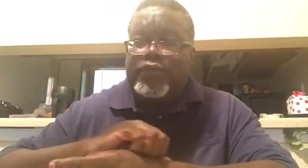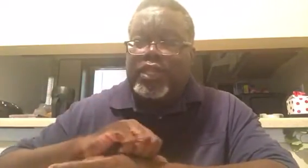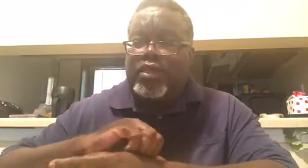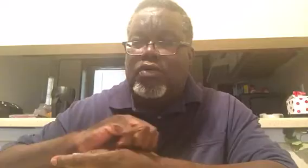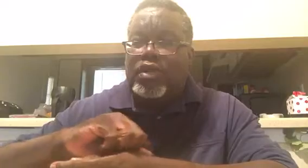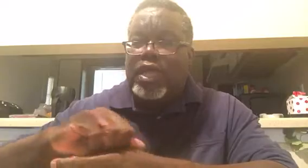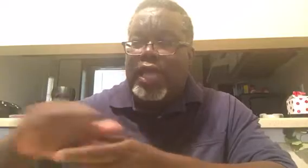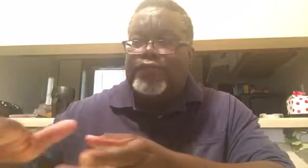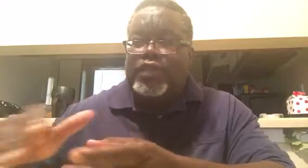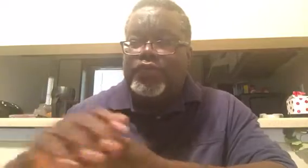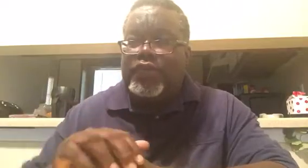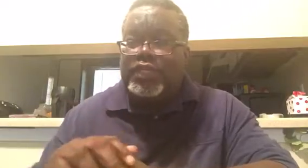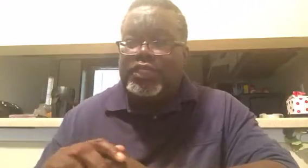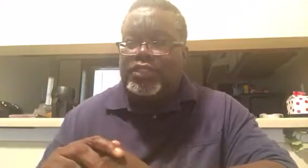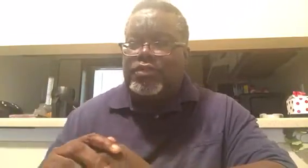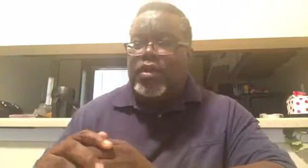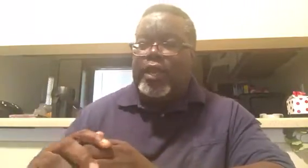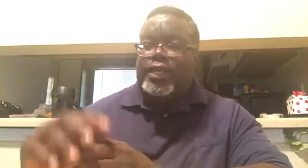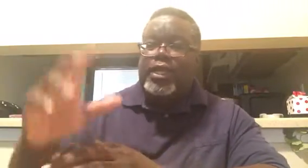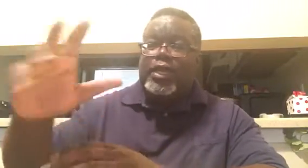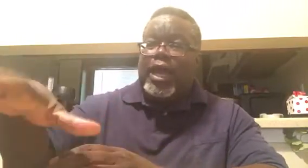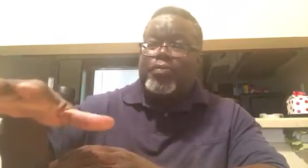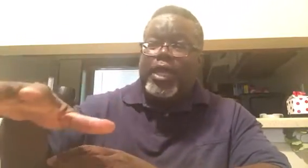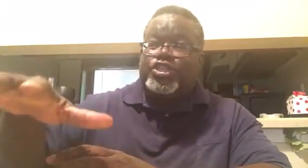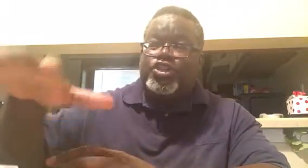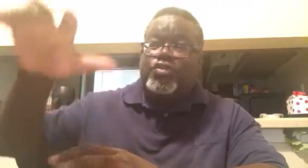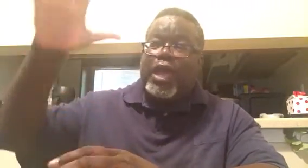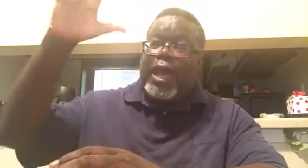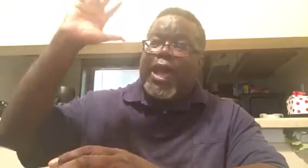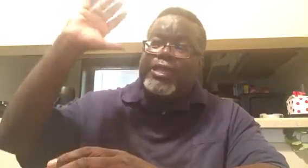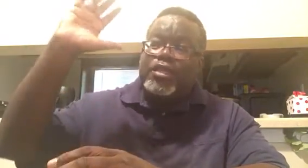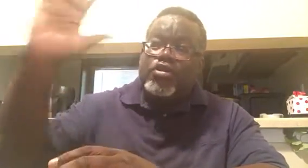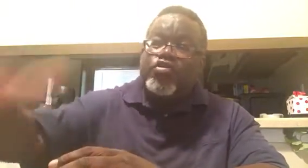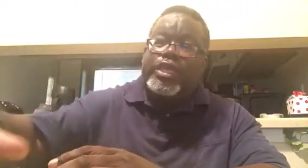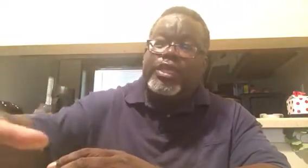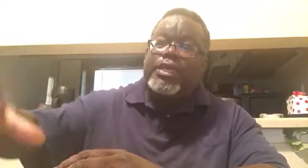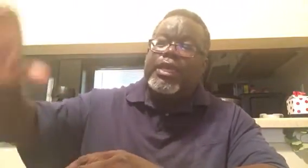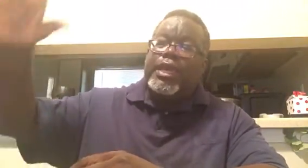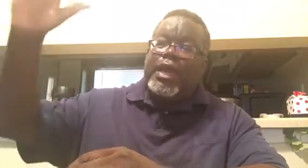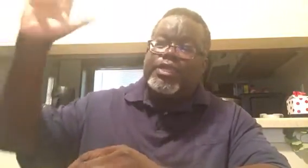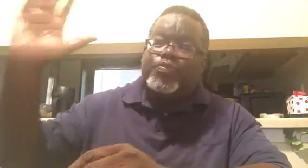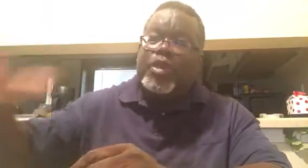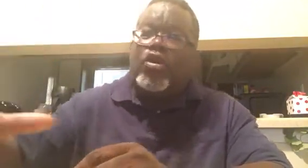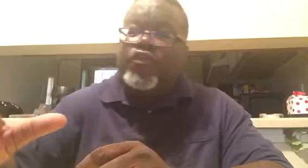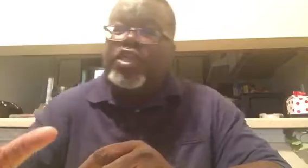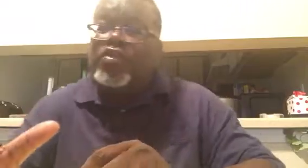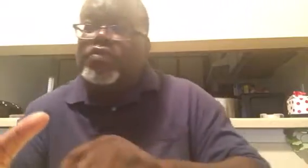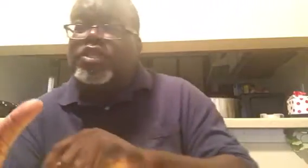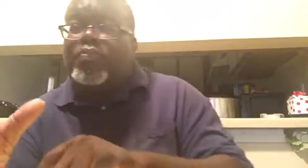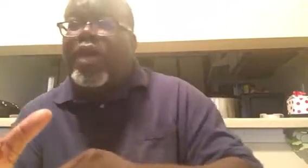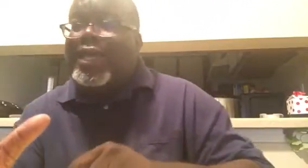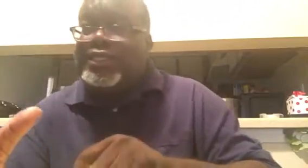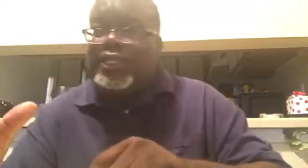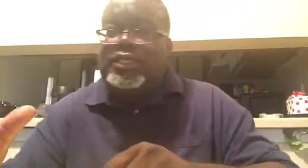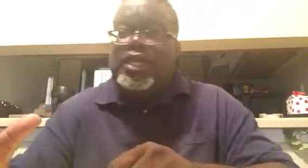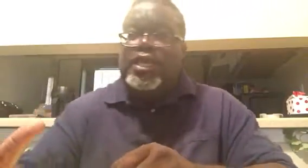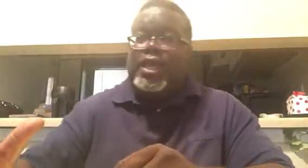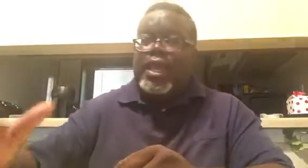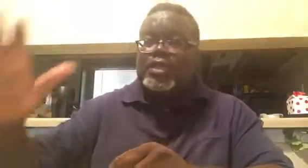video after you finish this one. All right. God bless you. I decree, and I speak over you surprises. And I